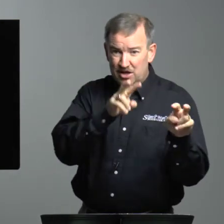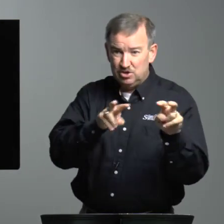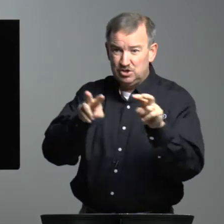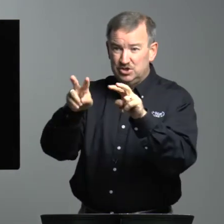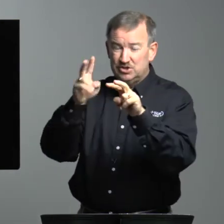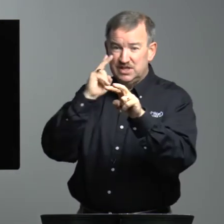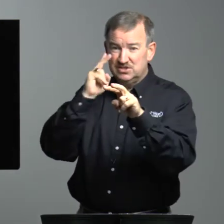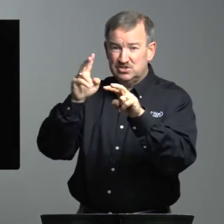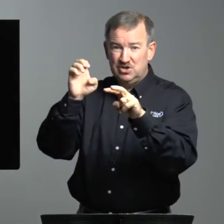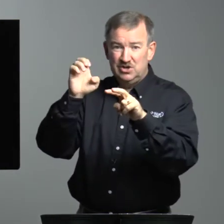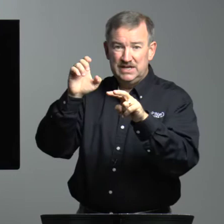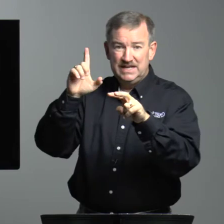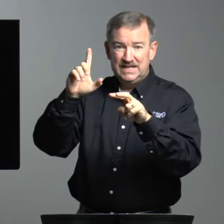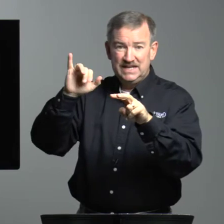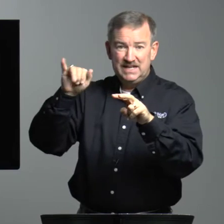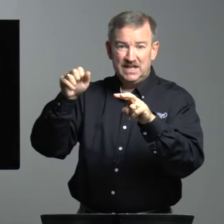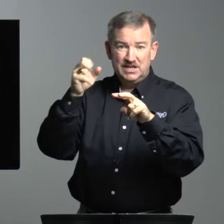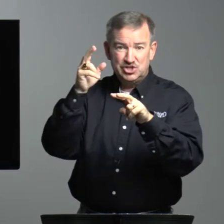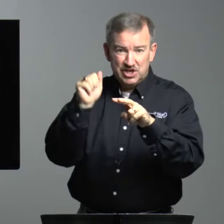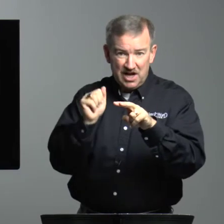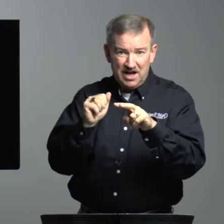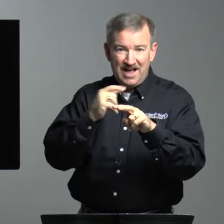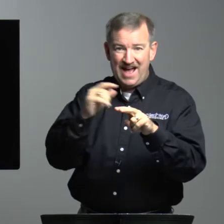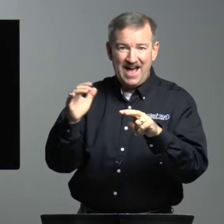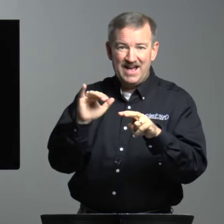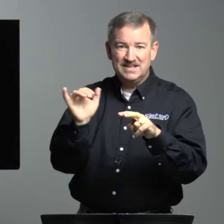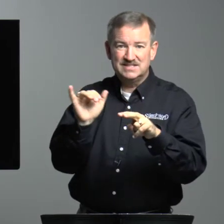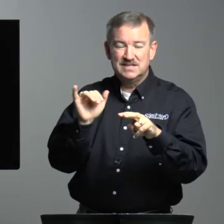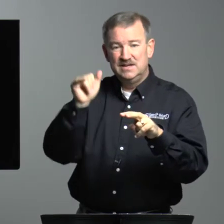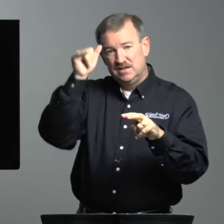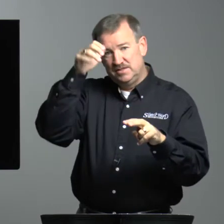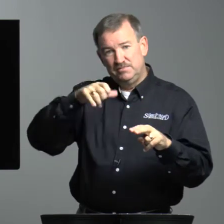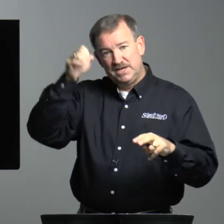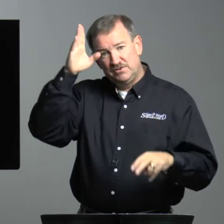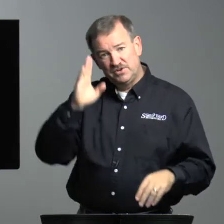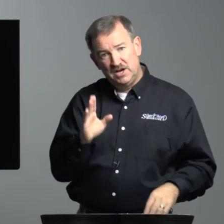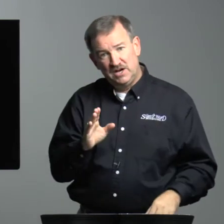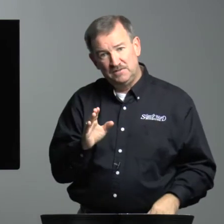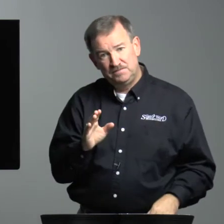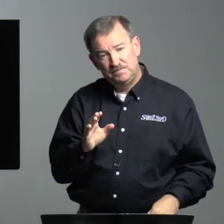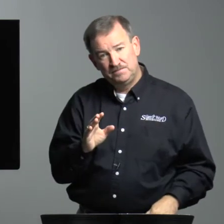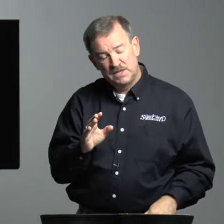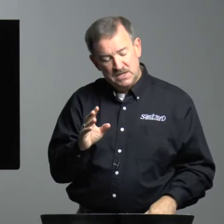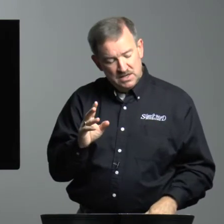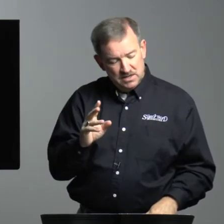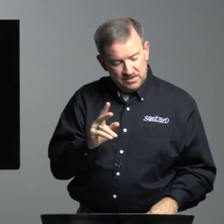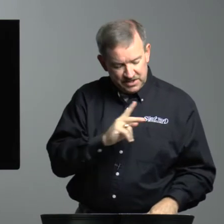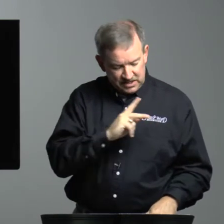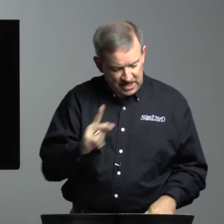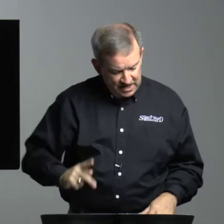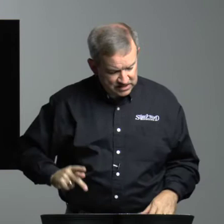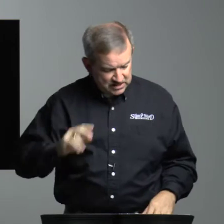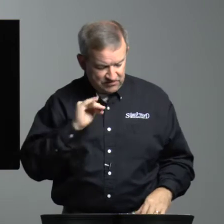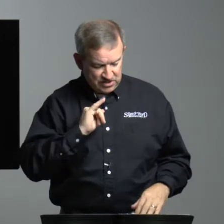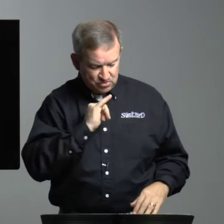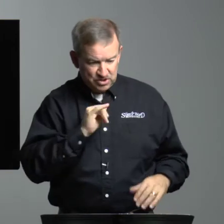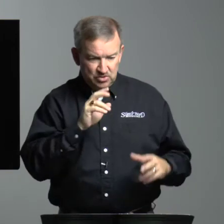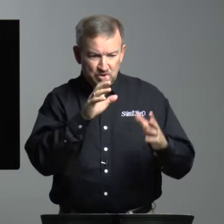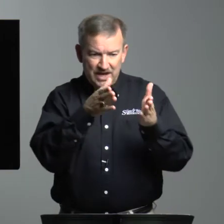looked and saw Elisha as the man of God. The kings of Israel would